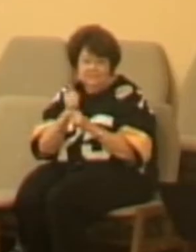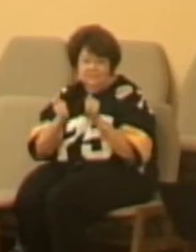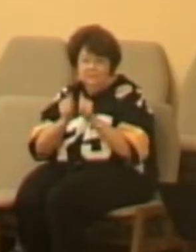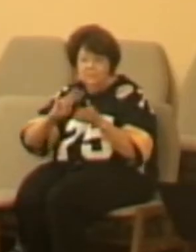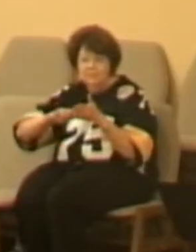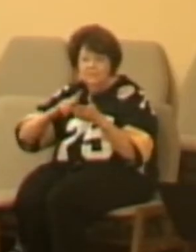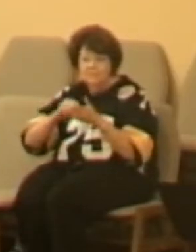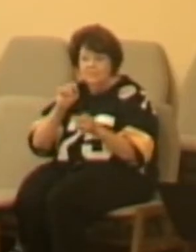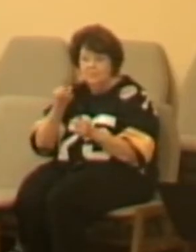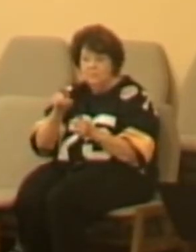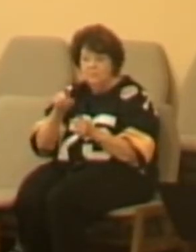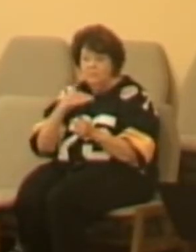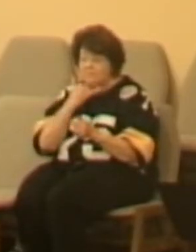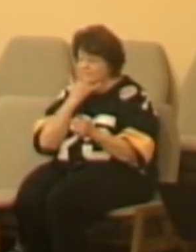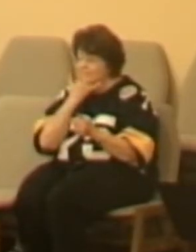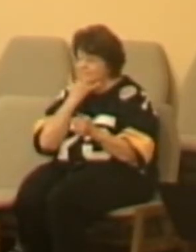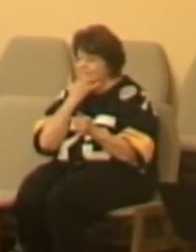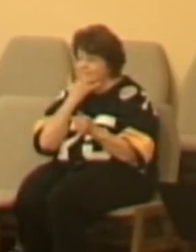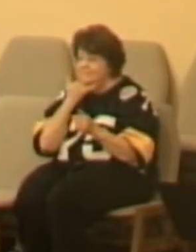Uh-huh.